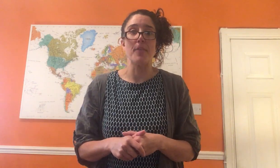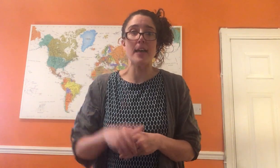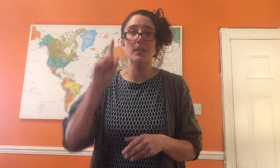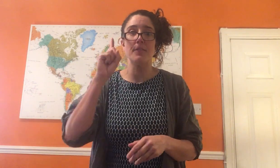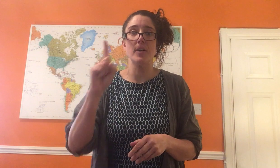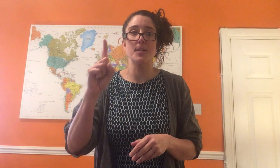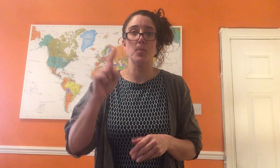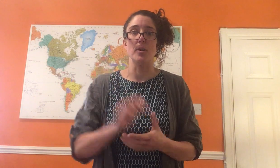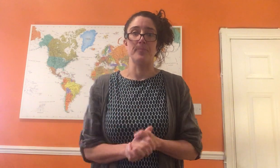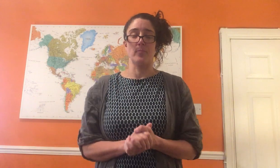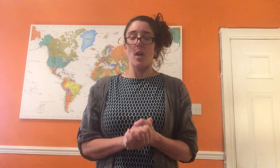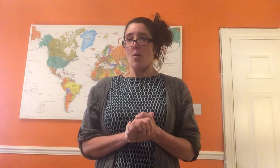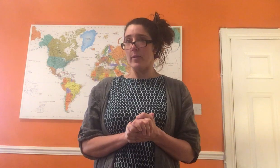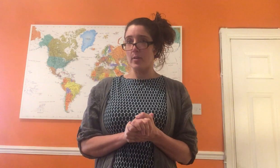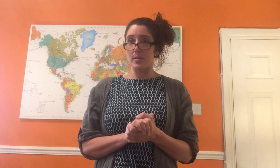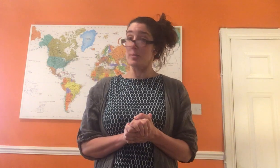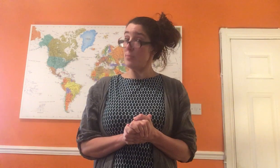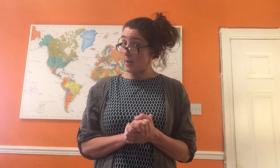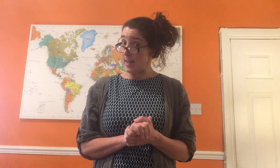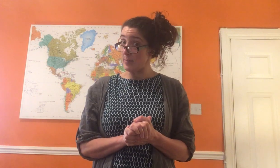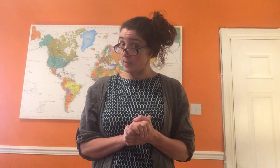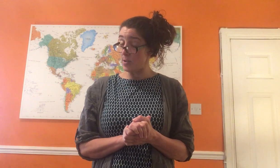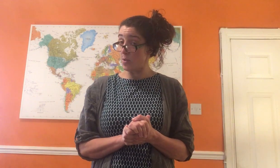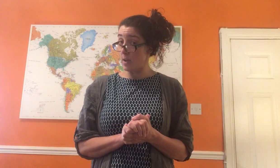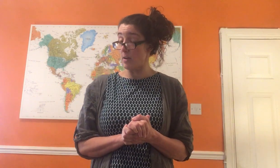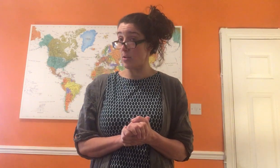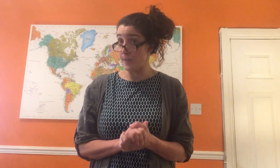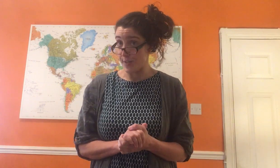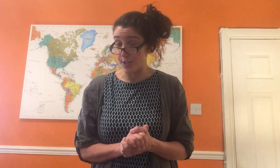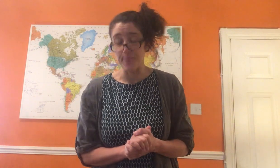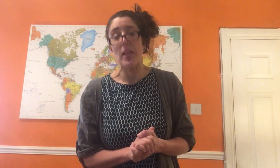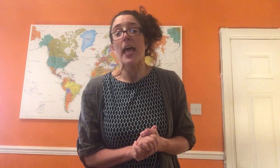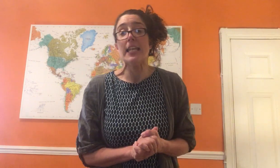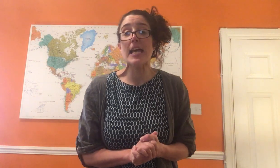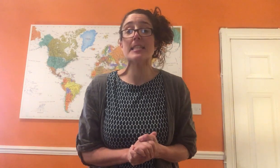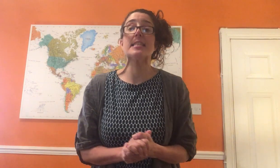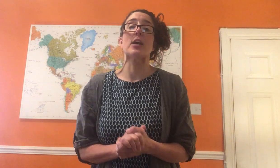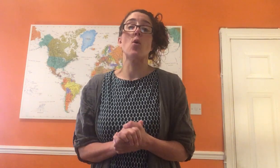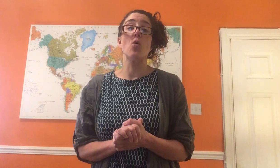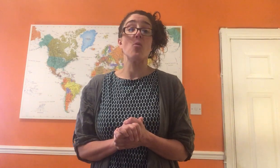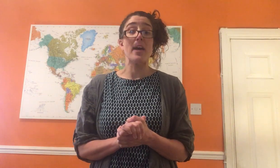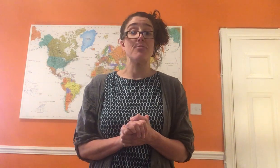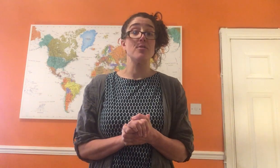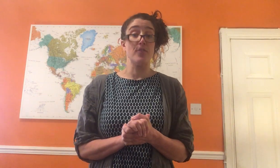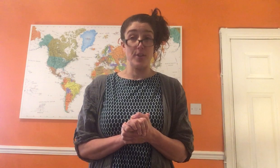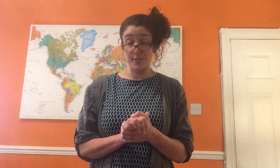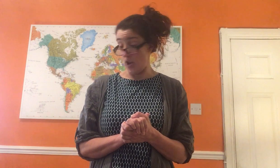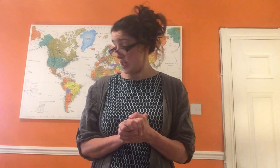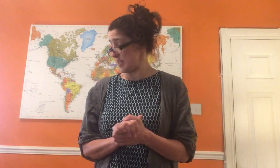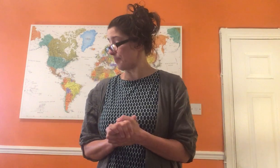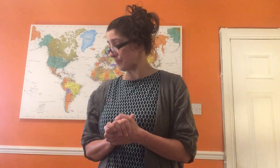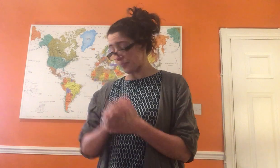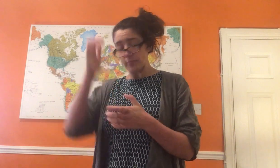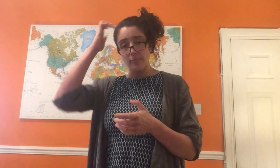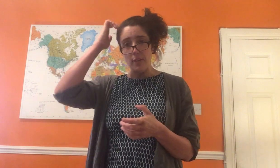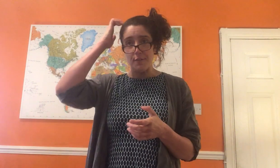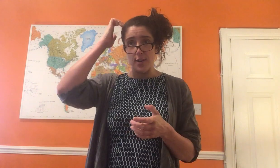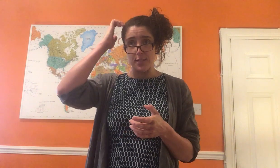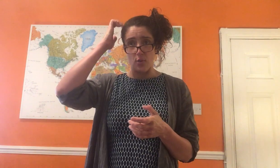that's our verse one. We've got some more animals to join our concert. Let's sing all the way through the first verse. First of all,